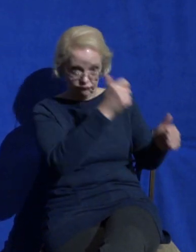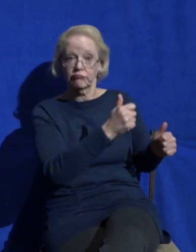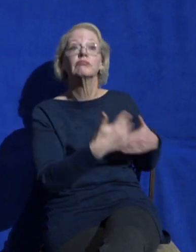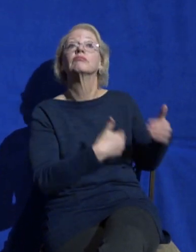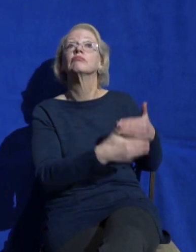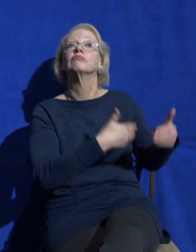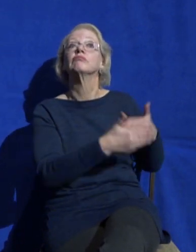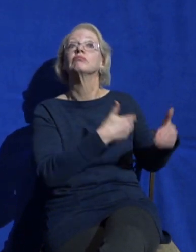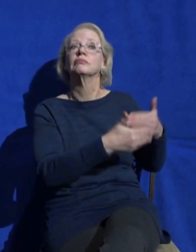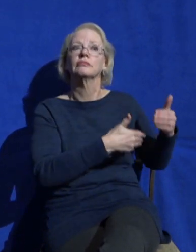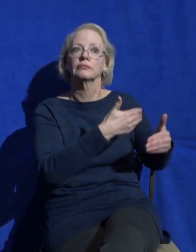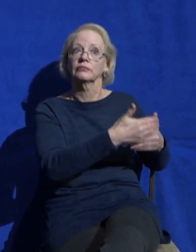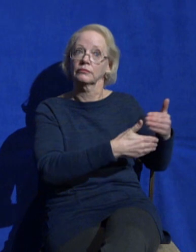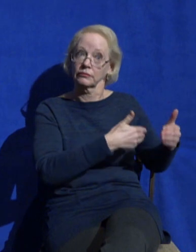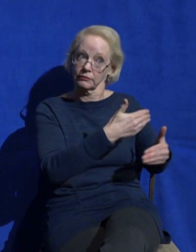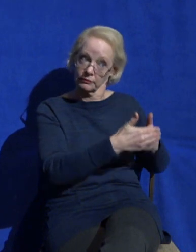And the same thing is true spiritually.